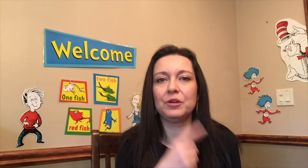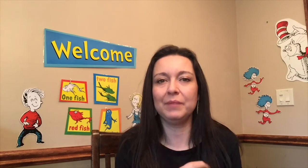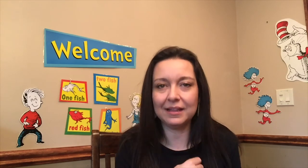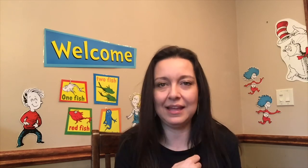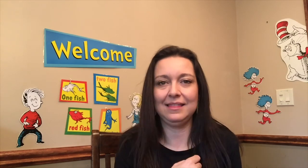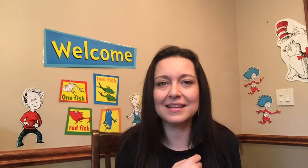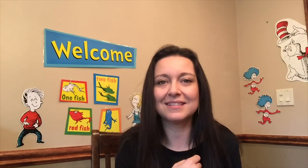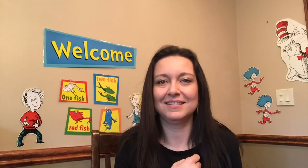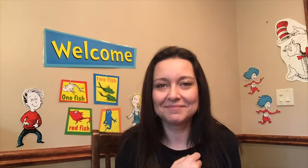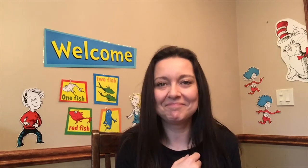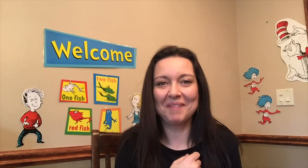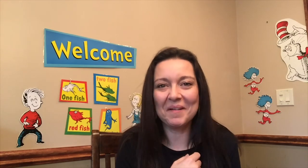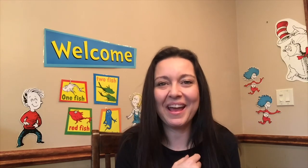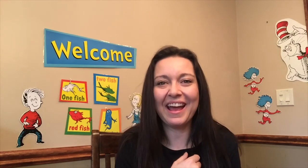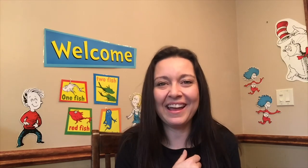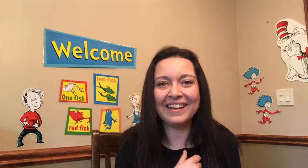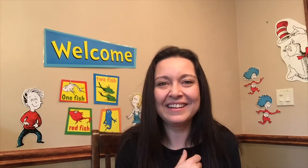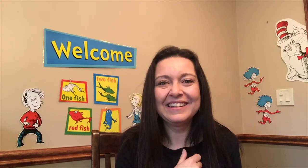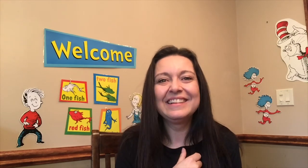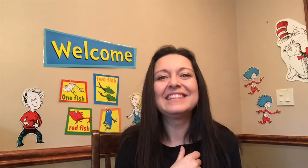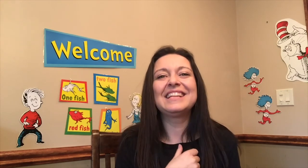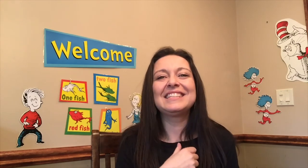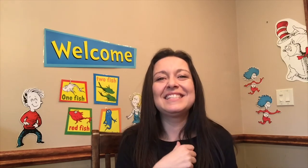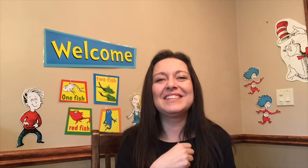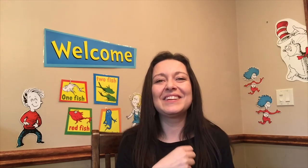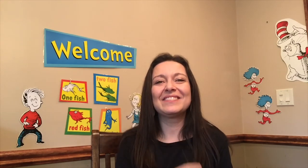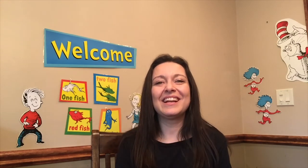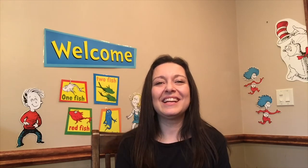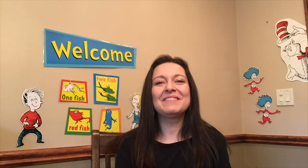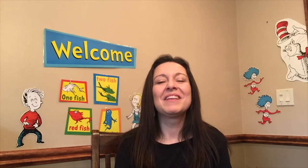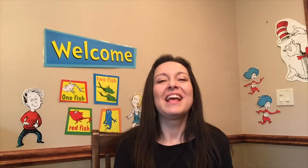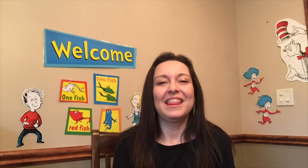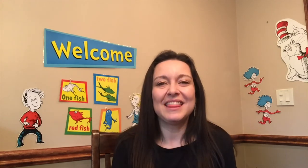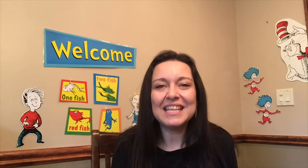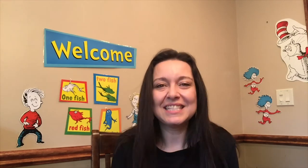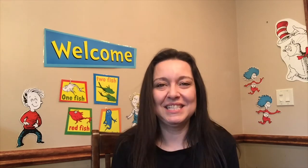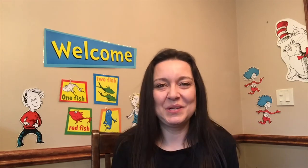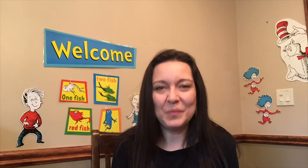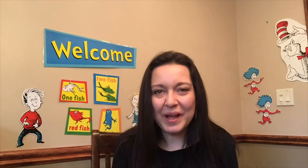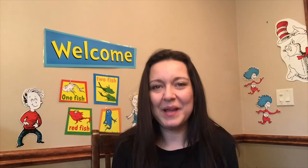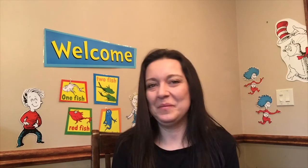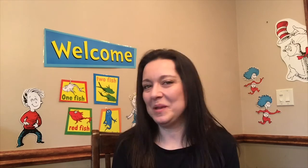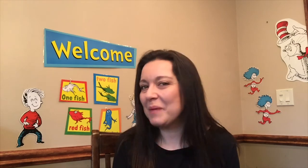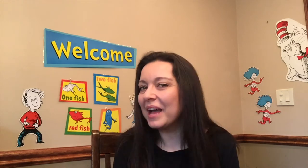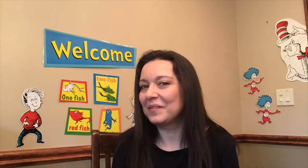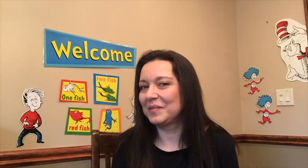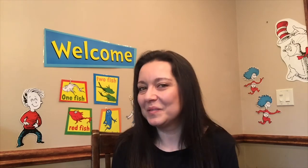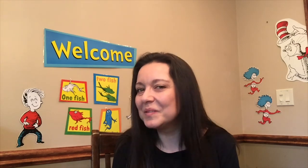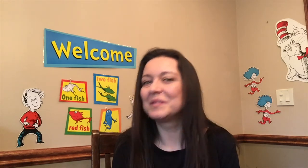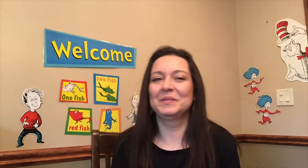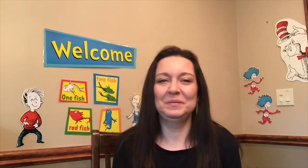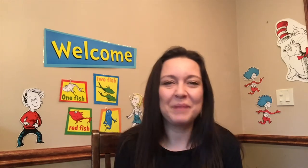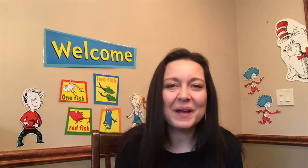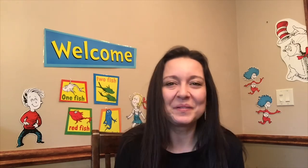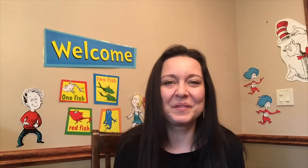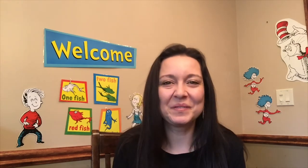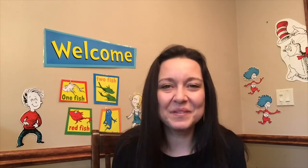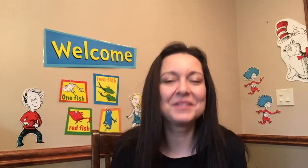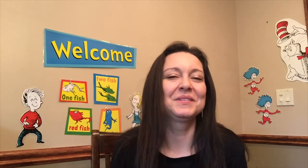your beak like this okay let's do it ready this is the way we peck for food peck for food